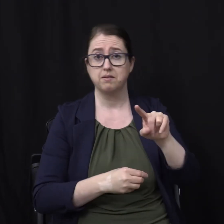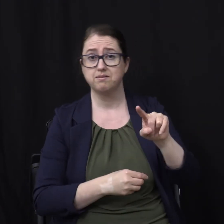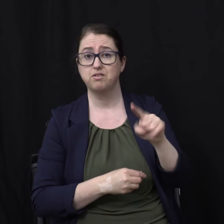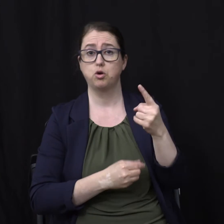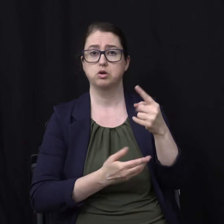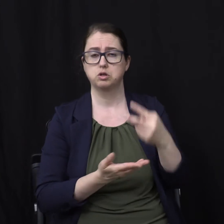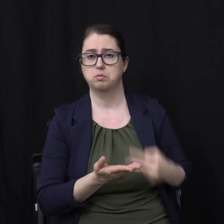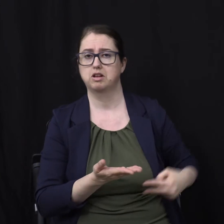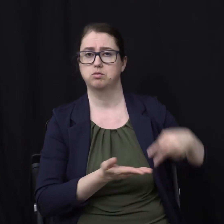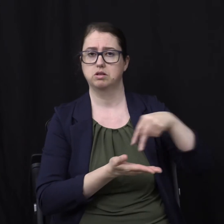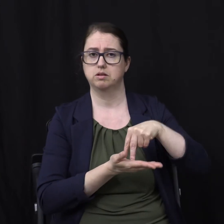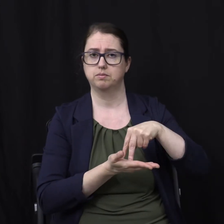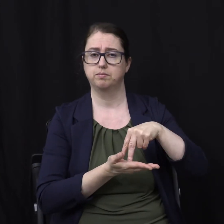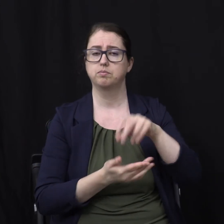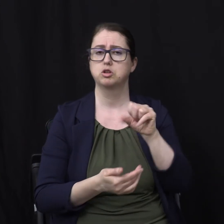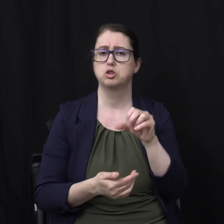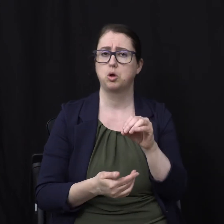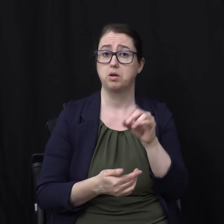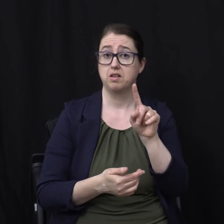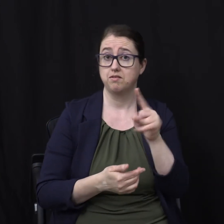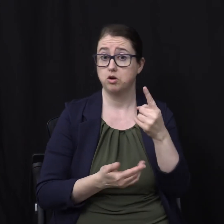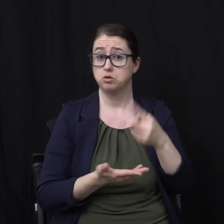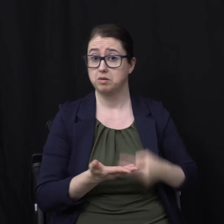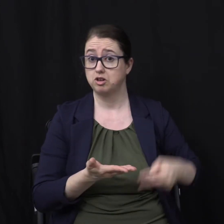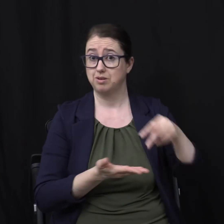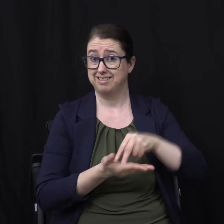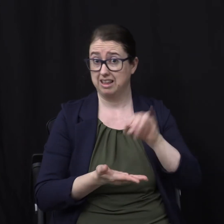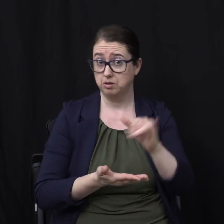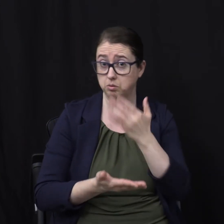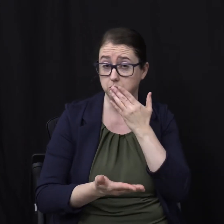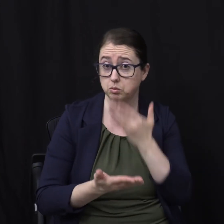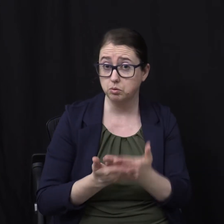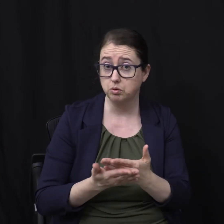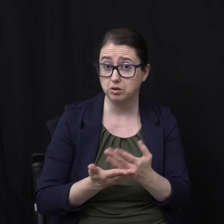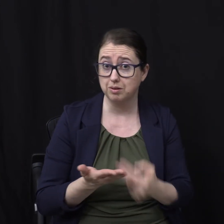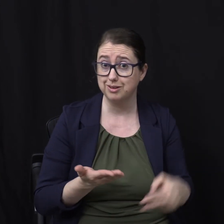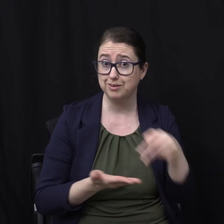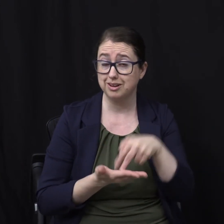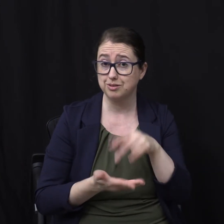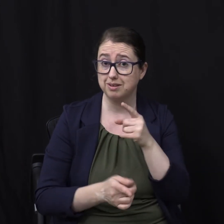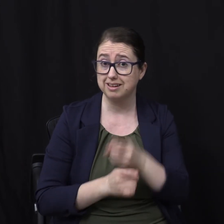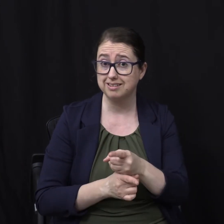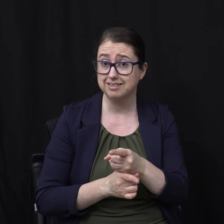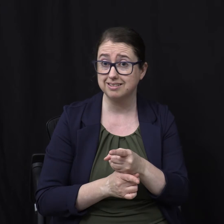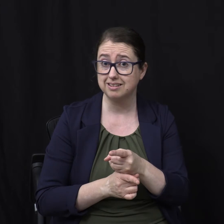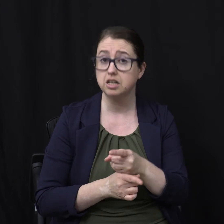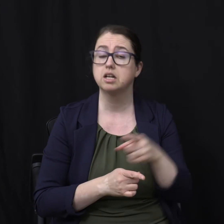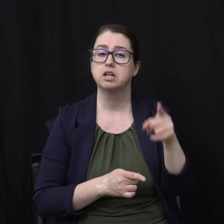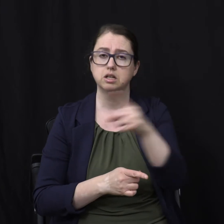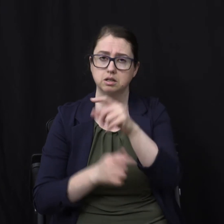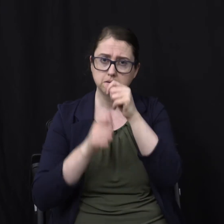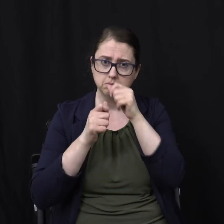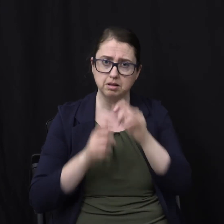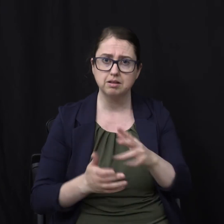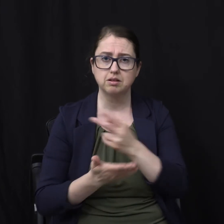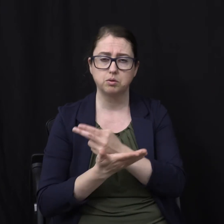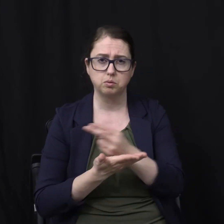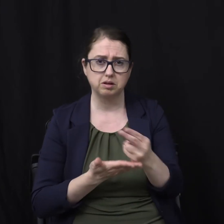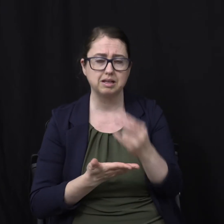So is the first resurrection A good resurrection? That's a good resurrection You're blessed and holy If you are